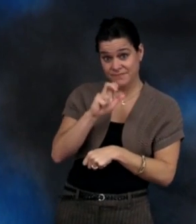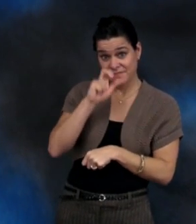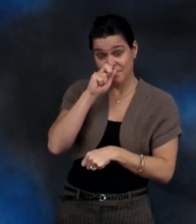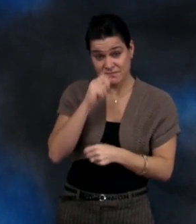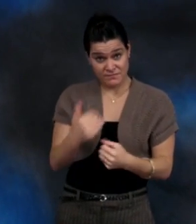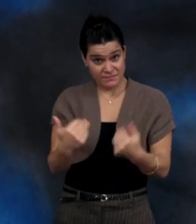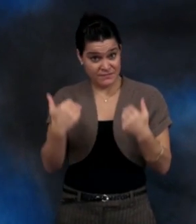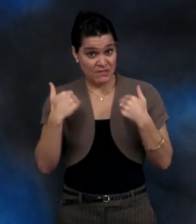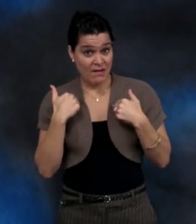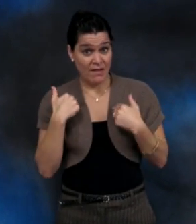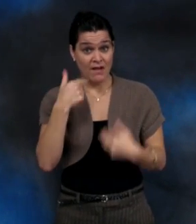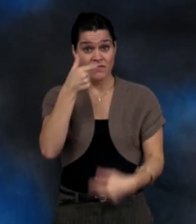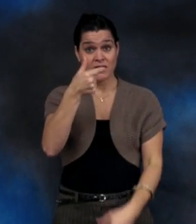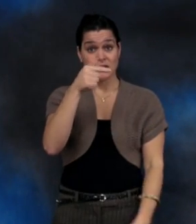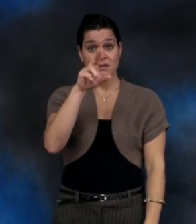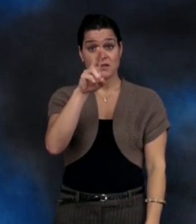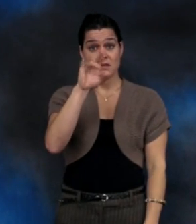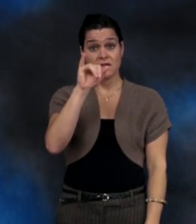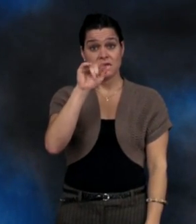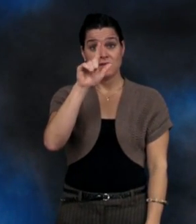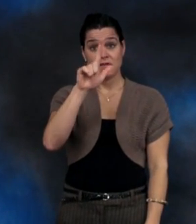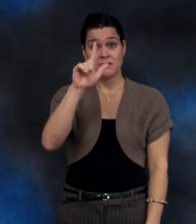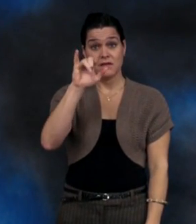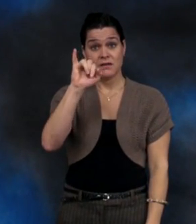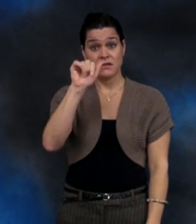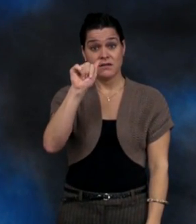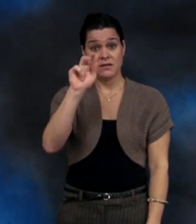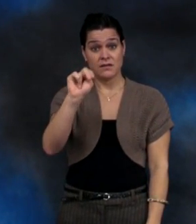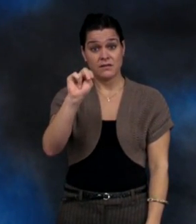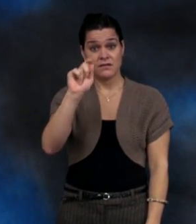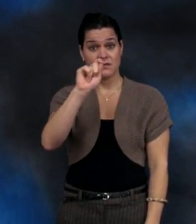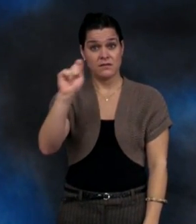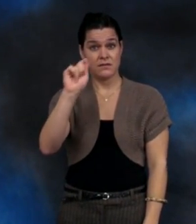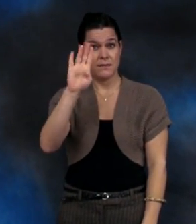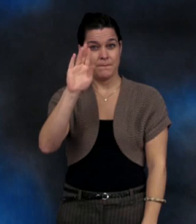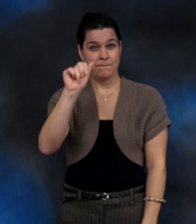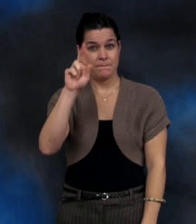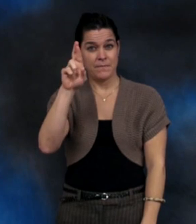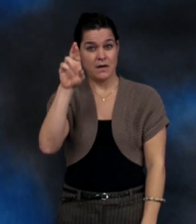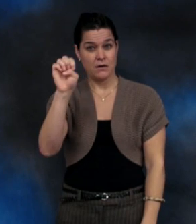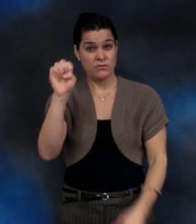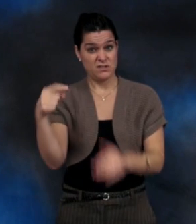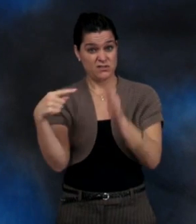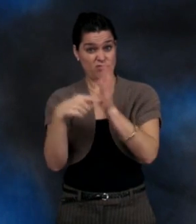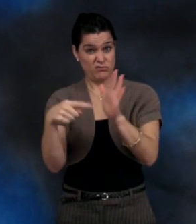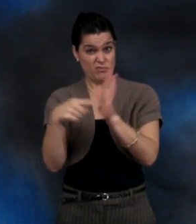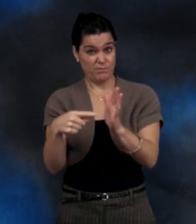11. Has the person to be vaccinated ever had Guillain-Barre syndrome?